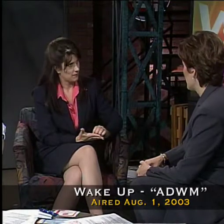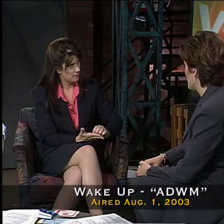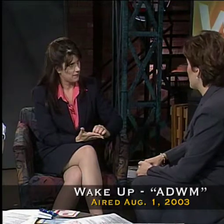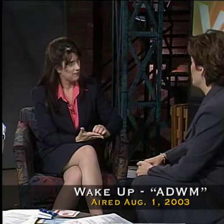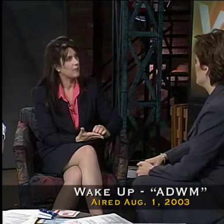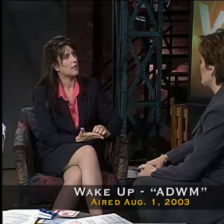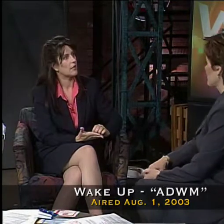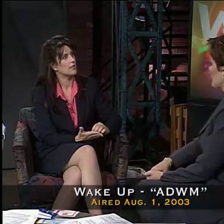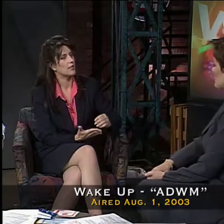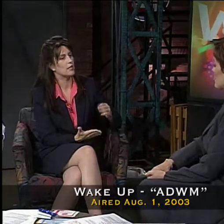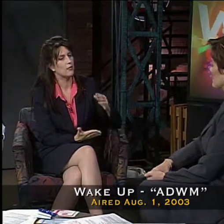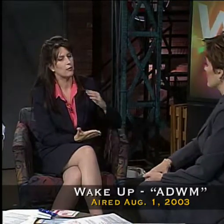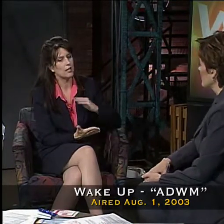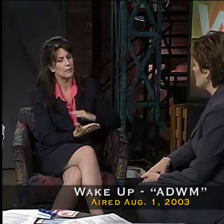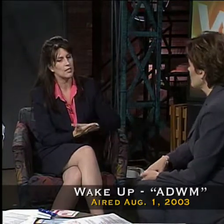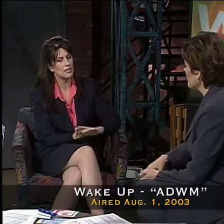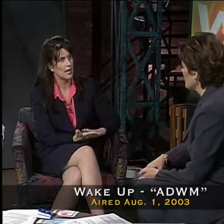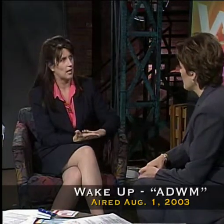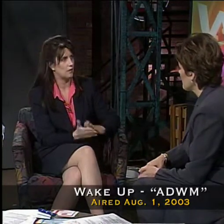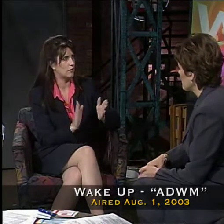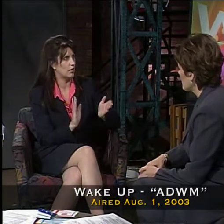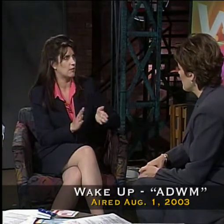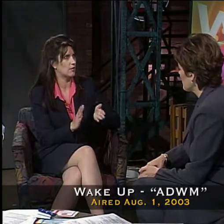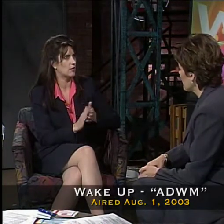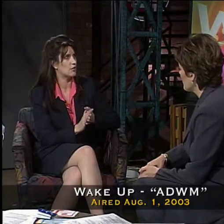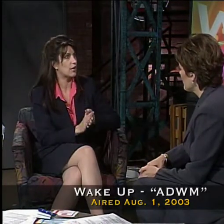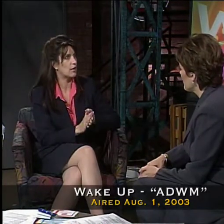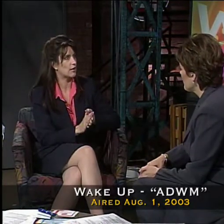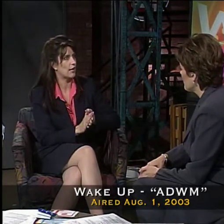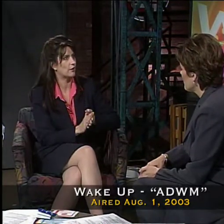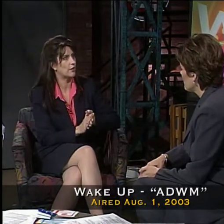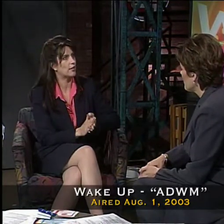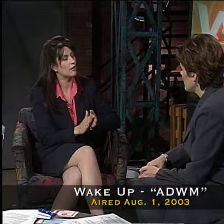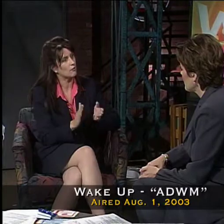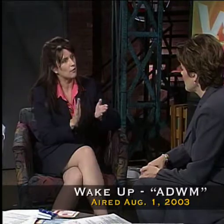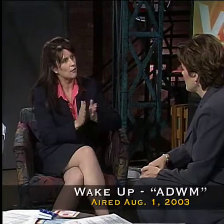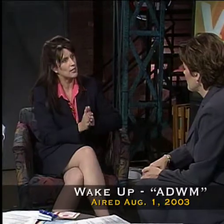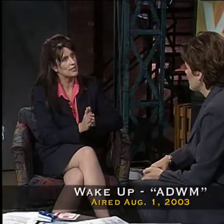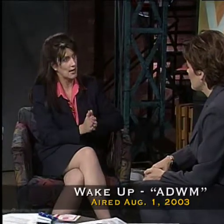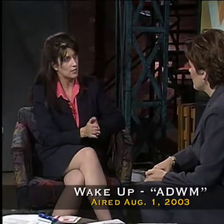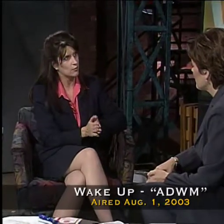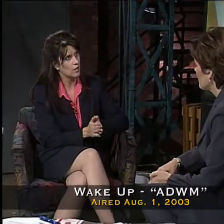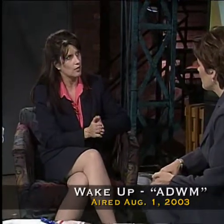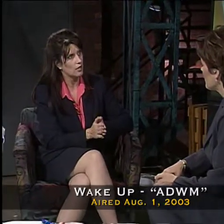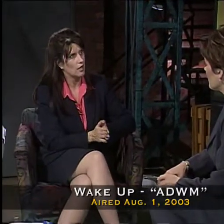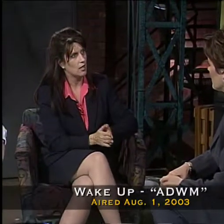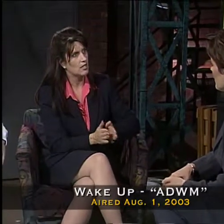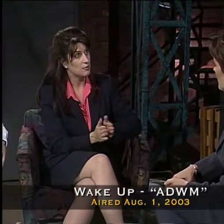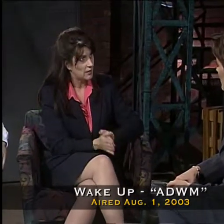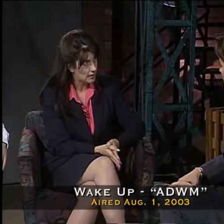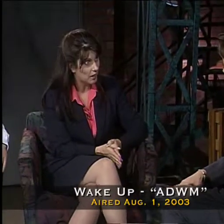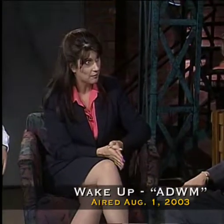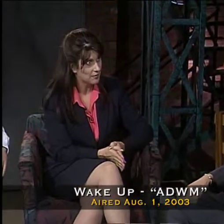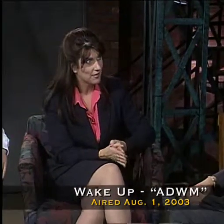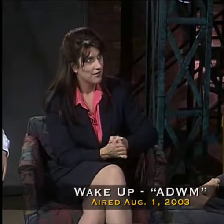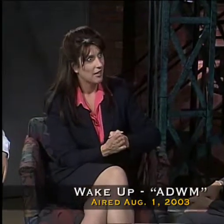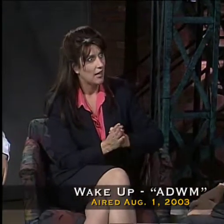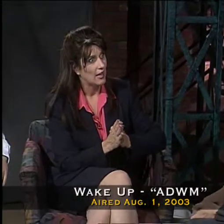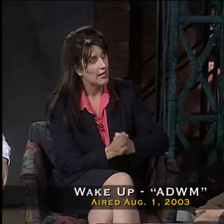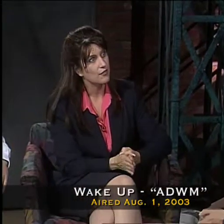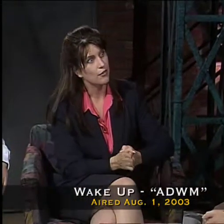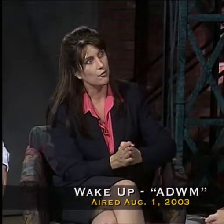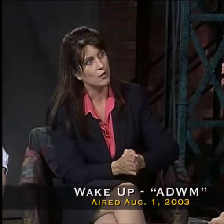Oh, you can write on the item? Yes. And if you get up to the checkout counter and a price scans wrong, speak up